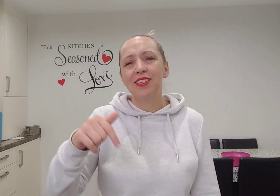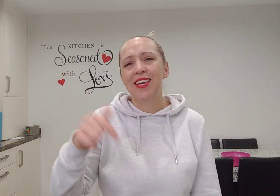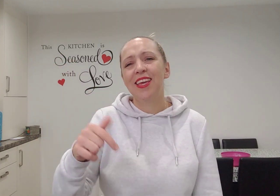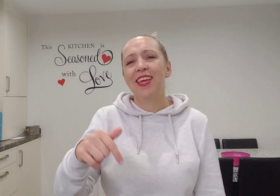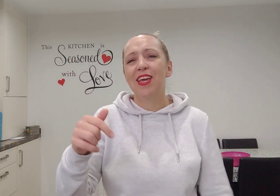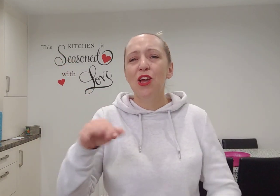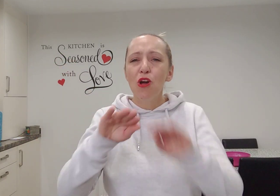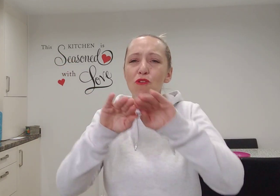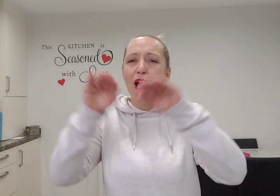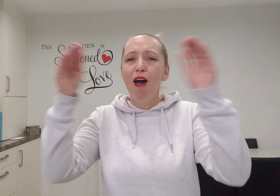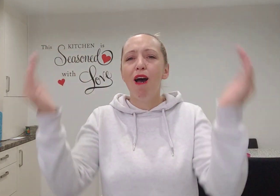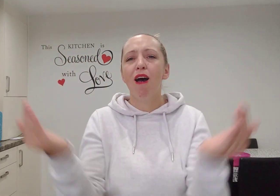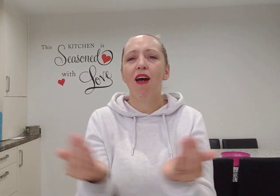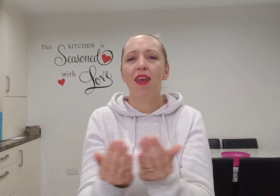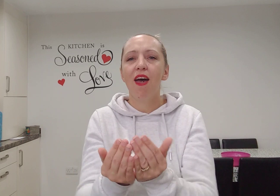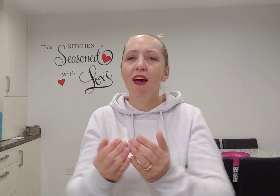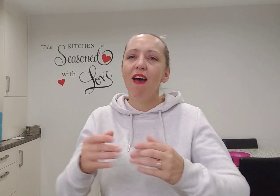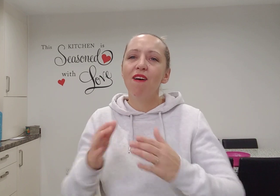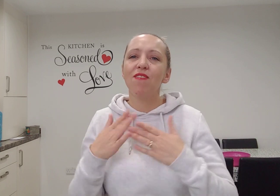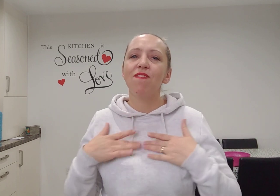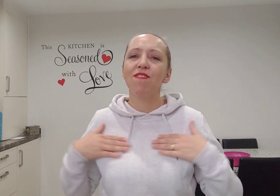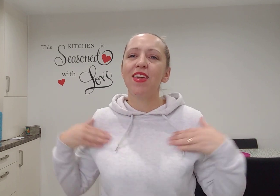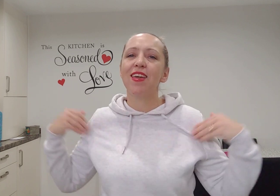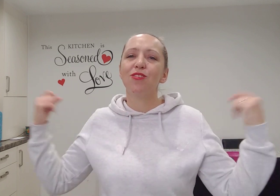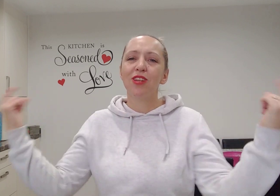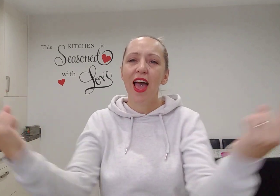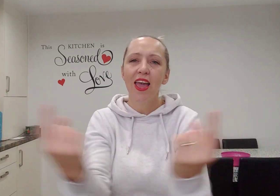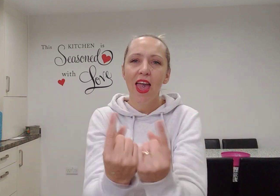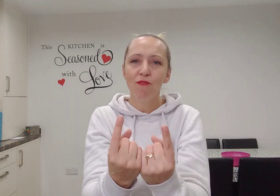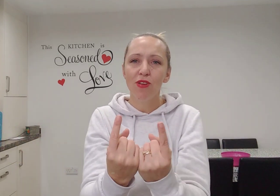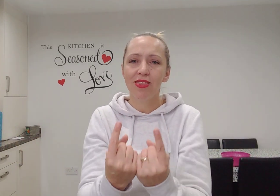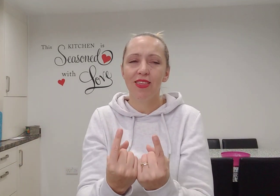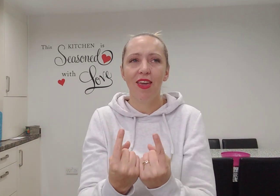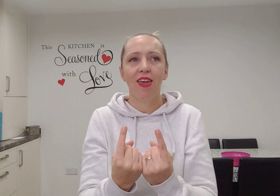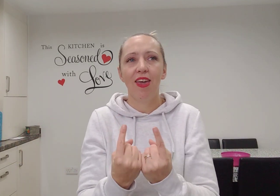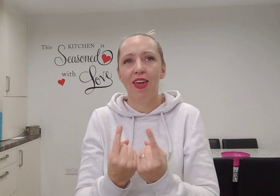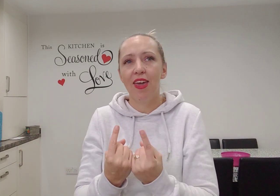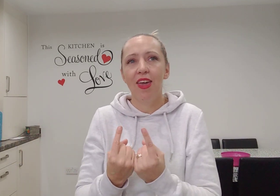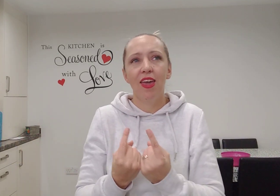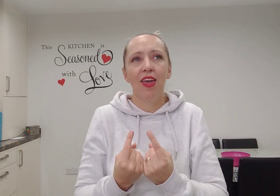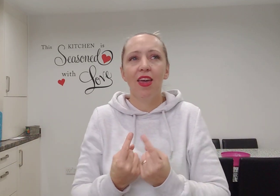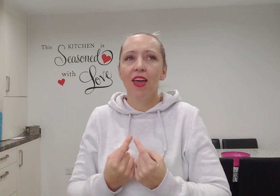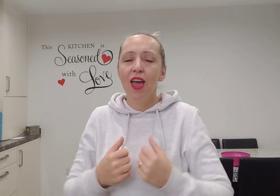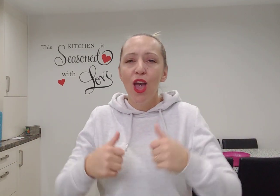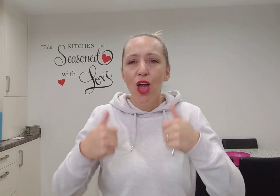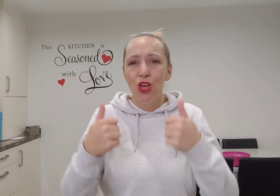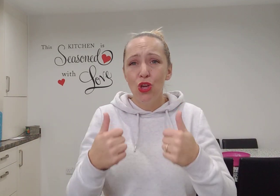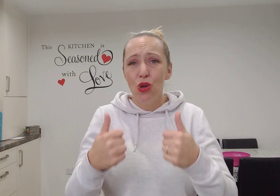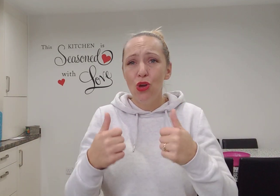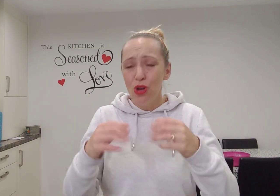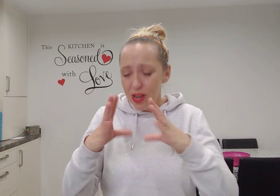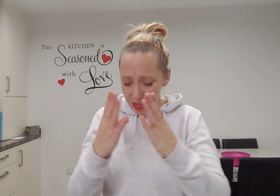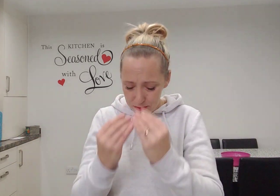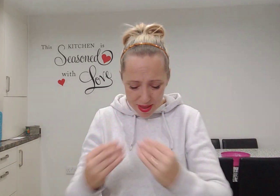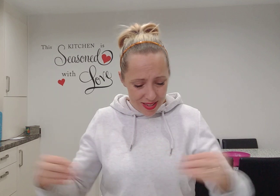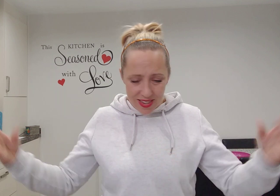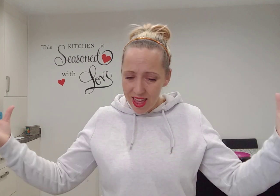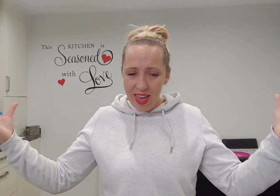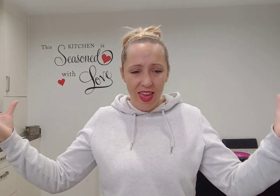here on earth it feels like everything You've been saved